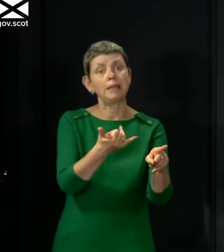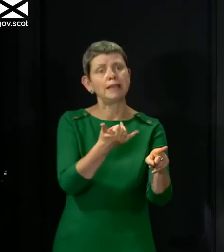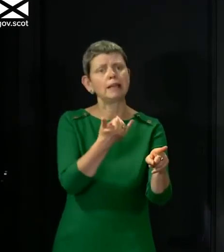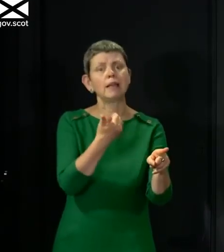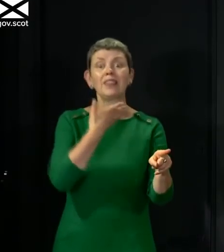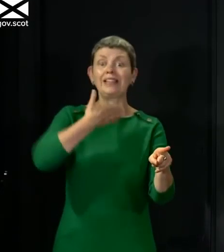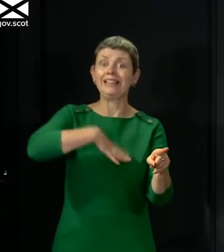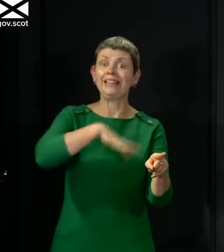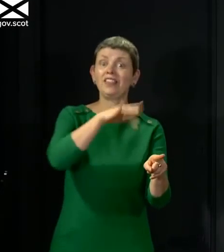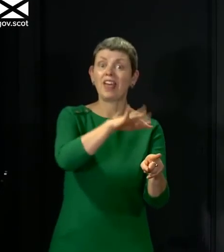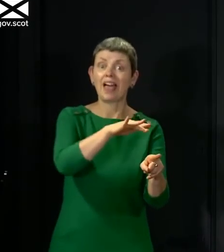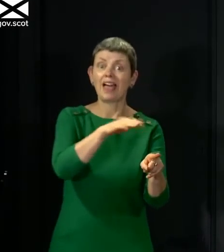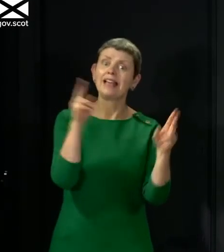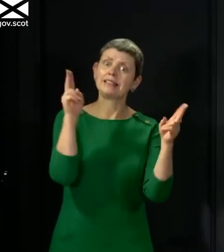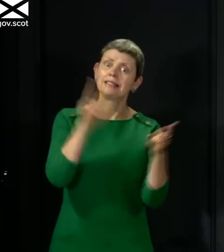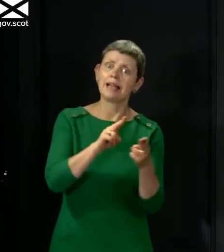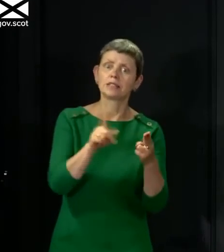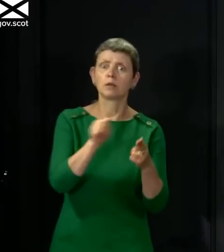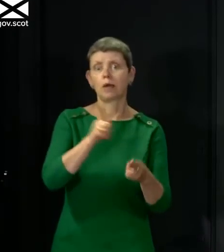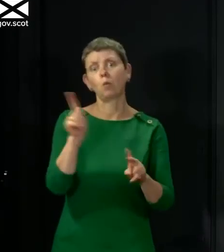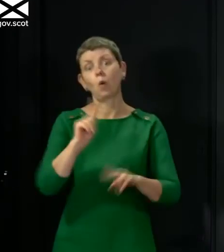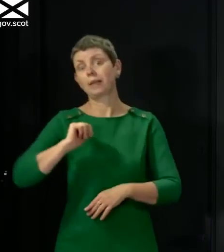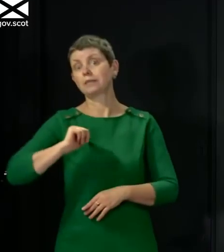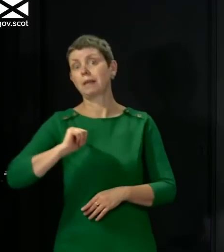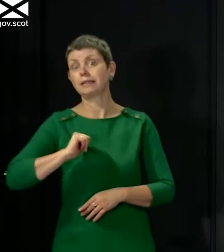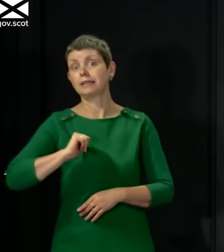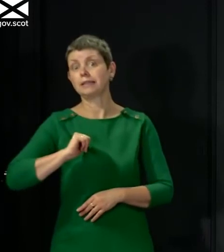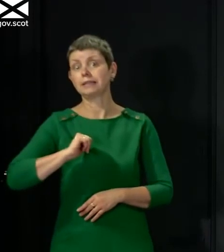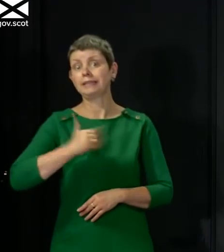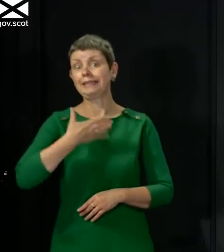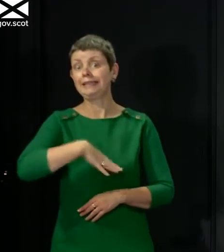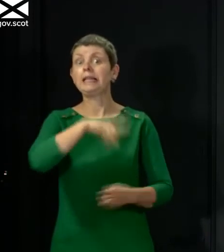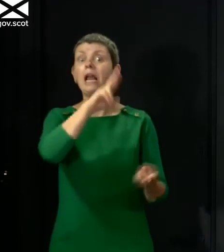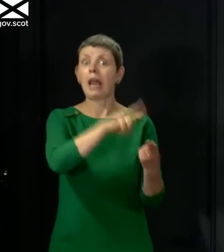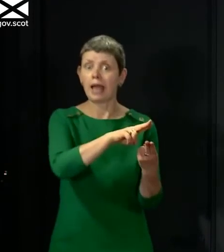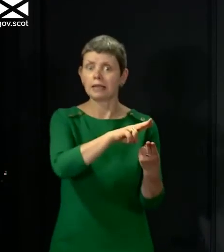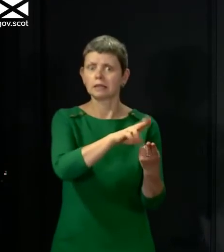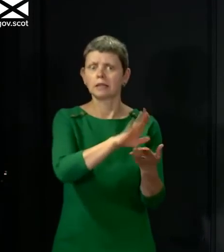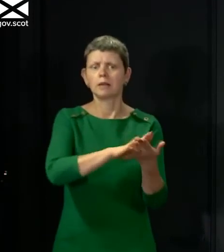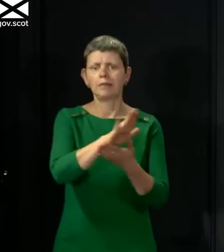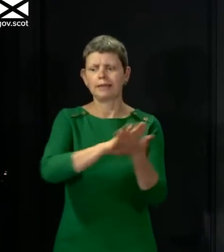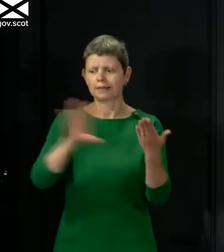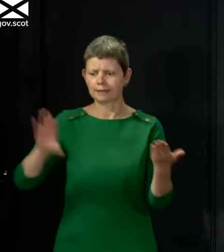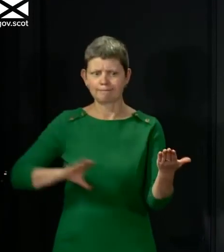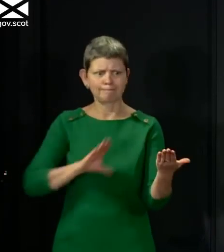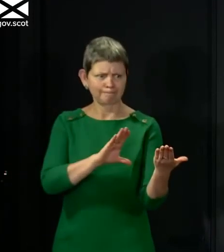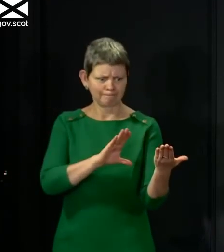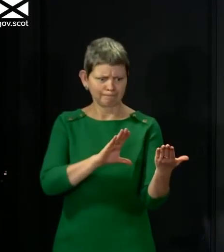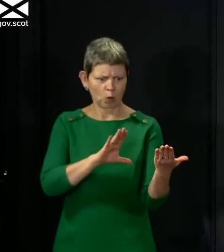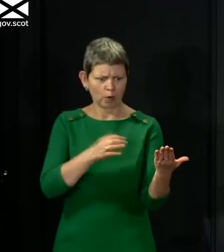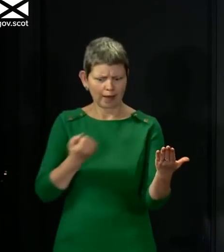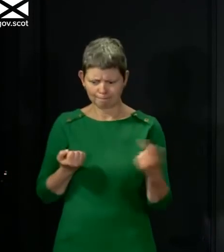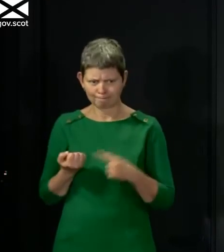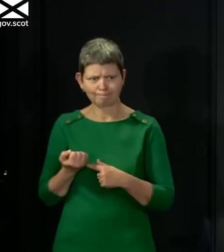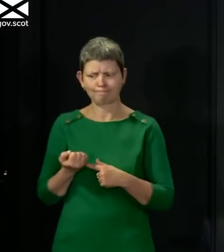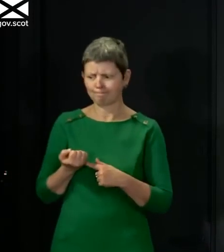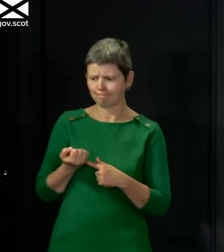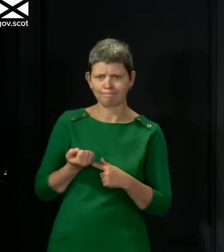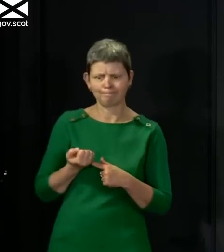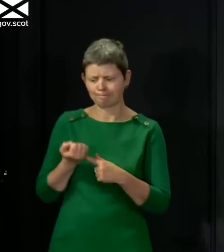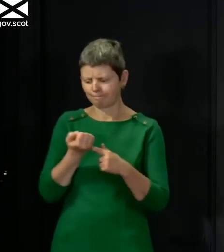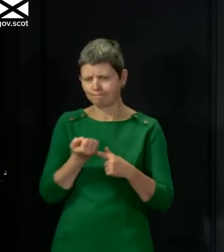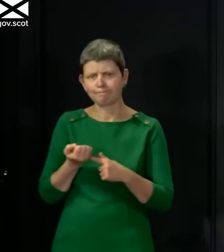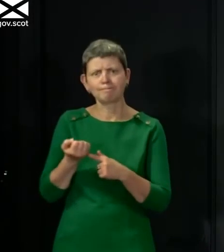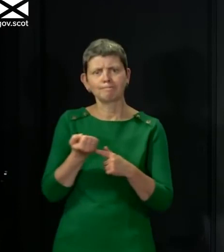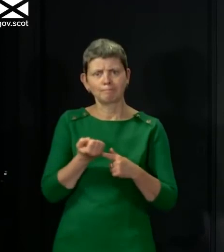previously thought, sitting with underspends when that money could be supporting businesses and even businesses in the same sector in other ways. So we